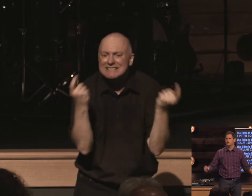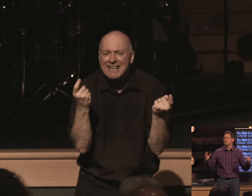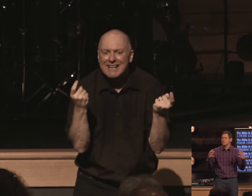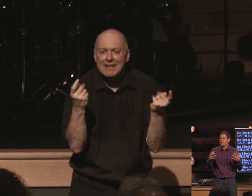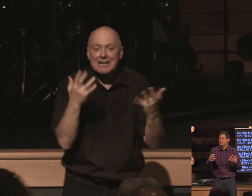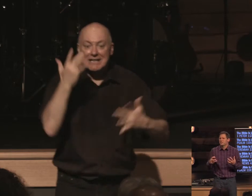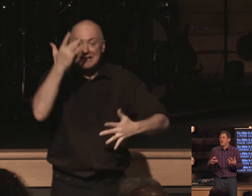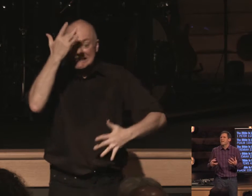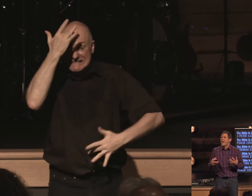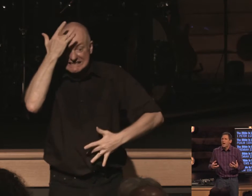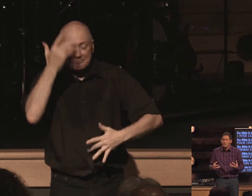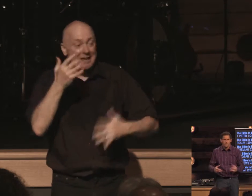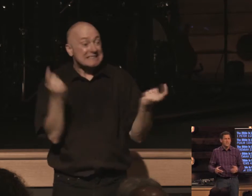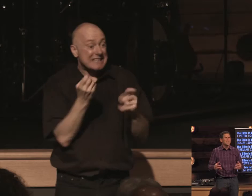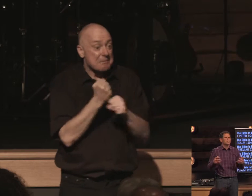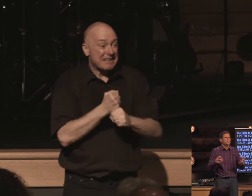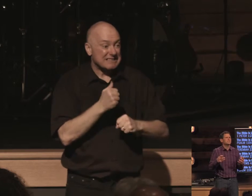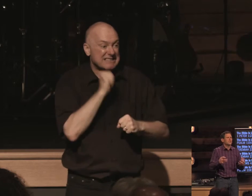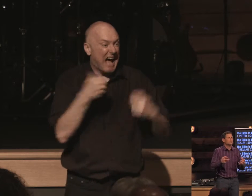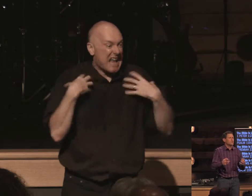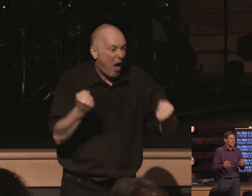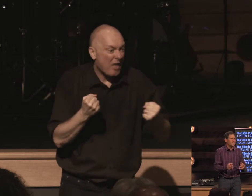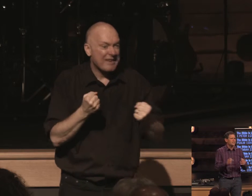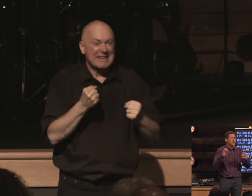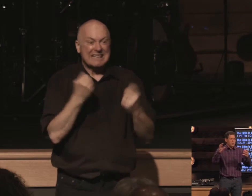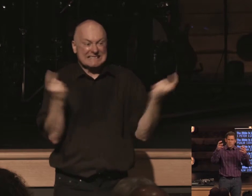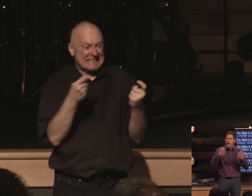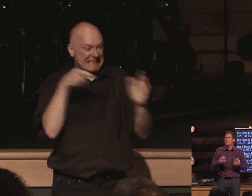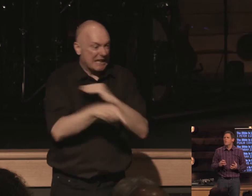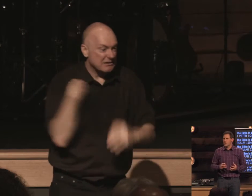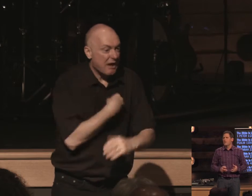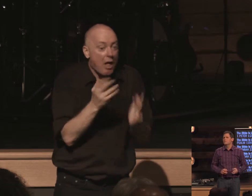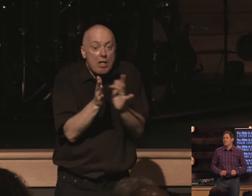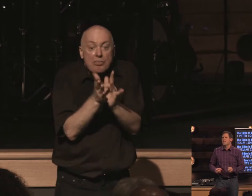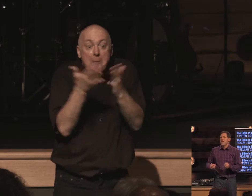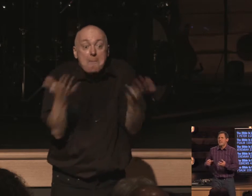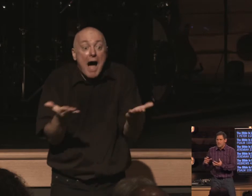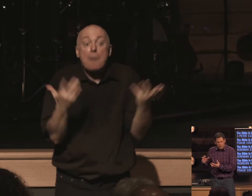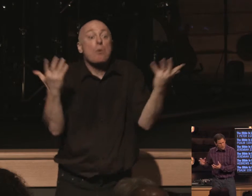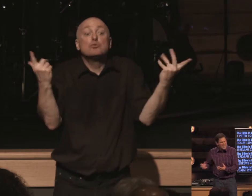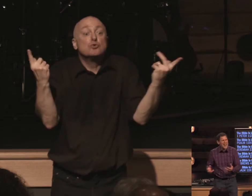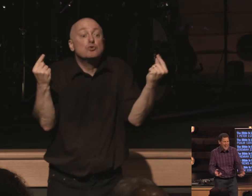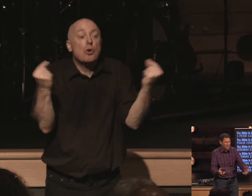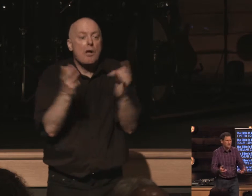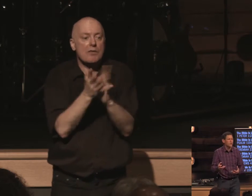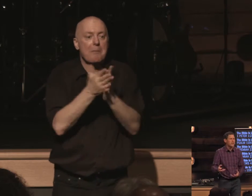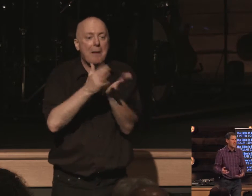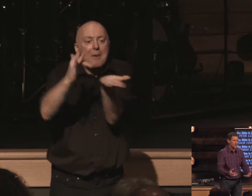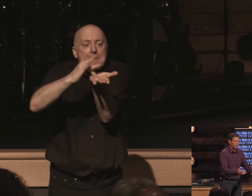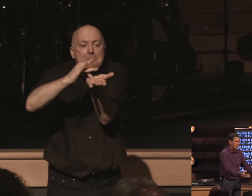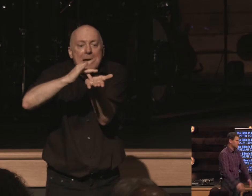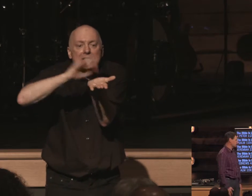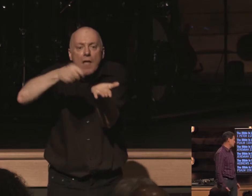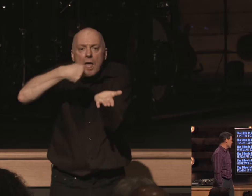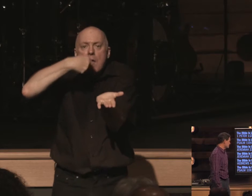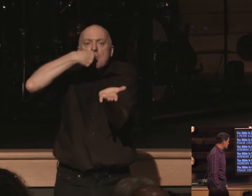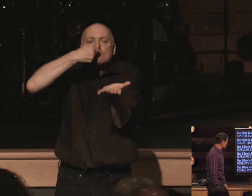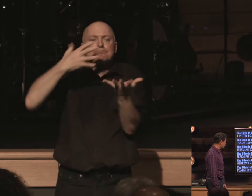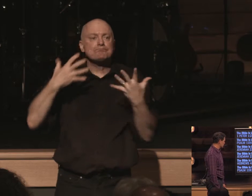sin makes us unhealthy sin starts to kill us the bible comes in and gives us the antidote it corrects us to make us